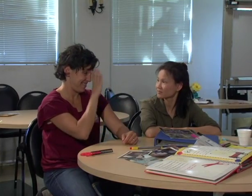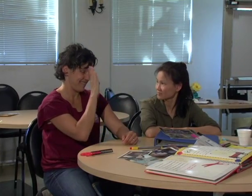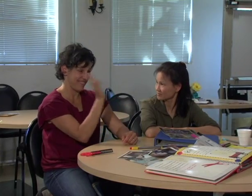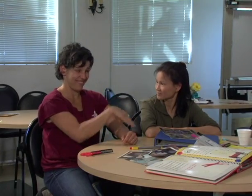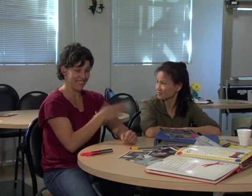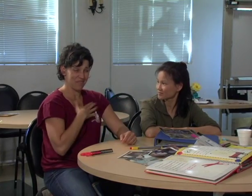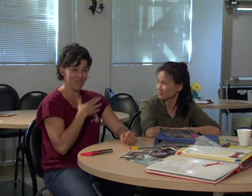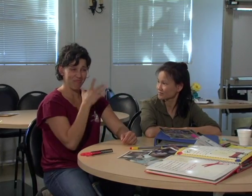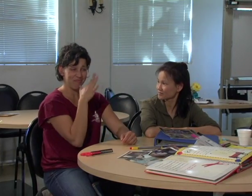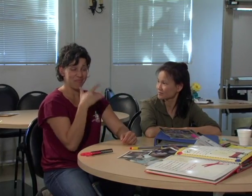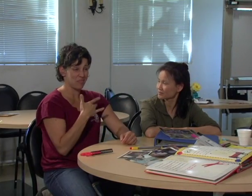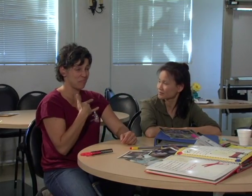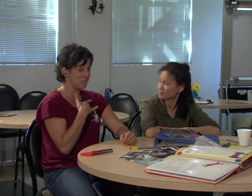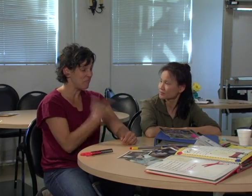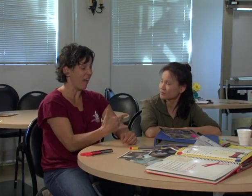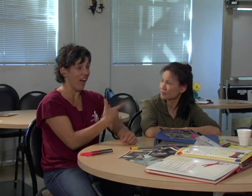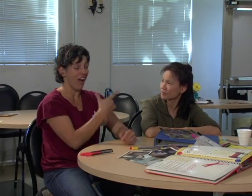You know, my mom used to say,